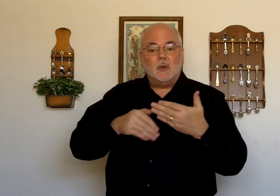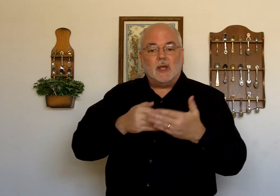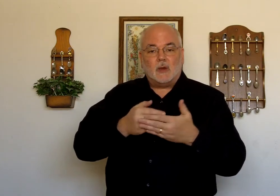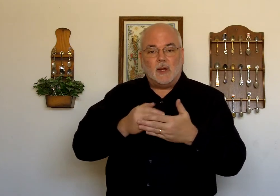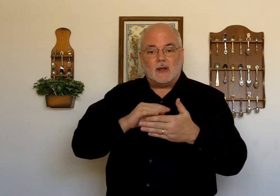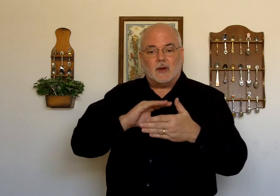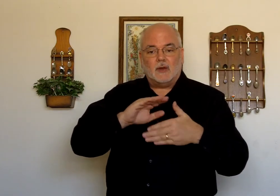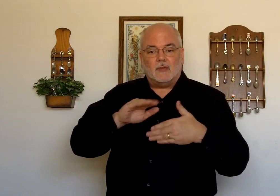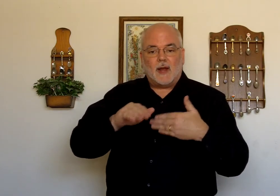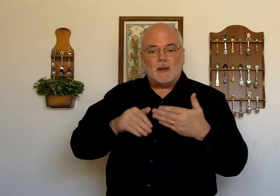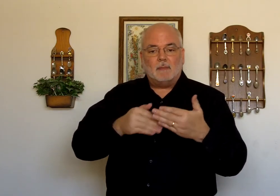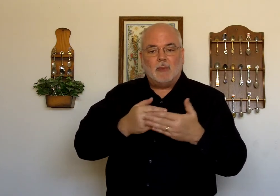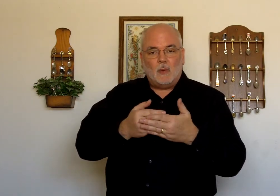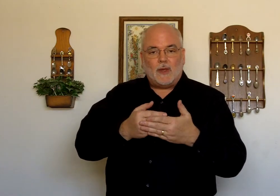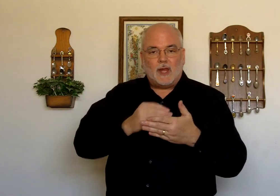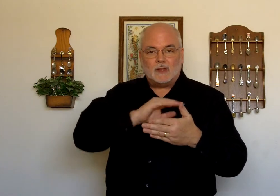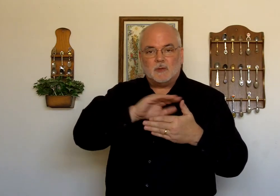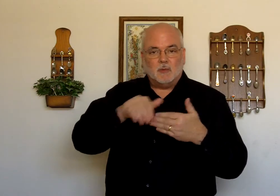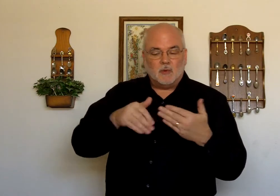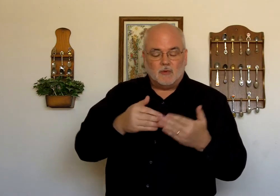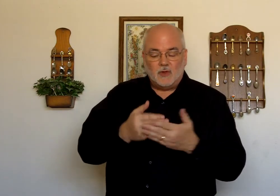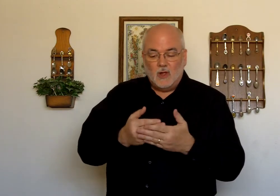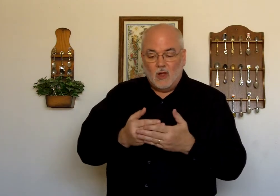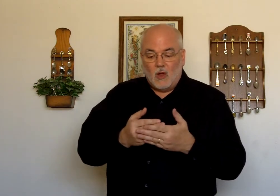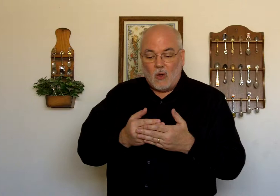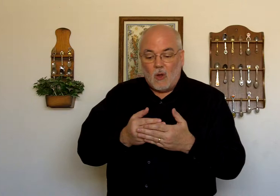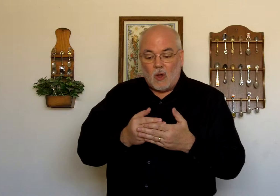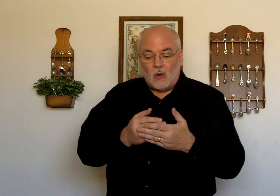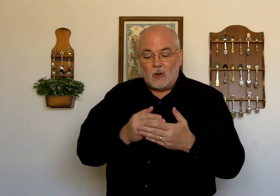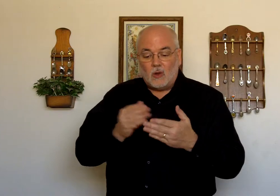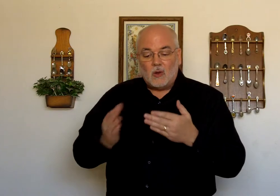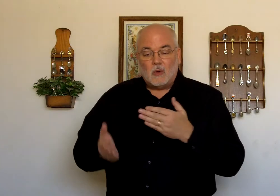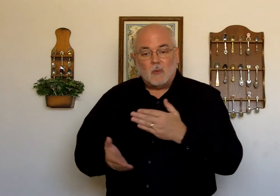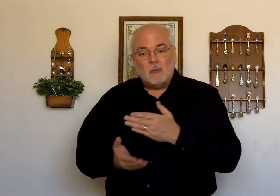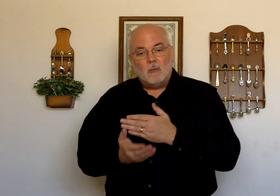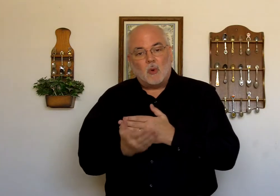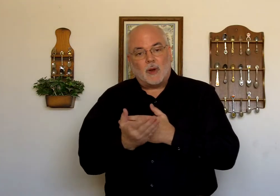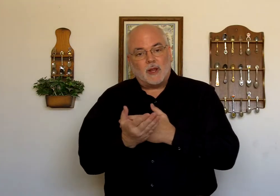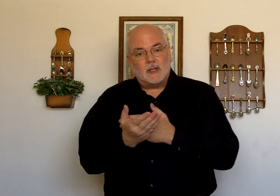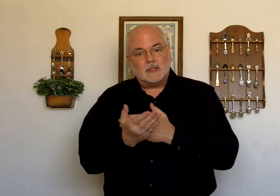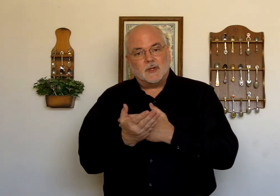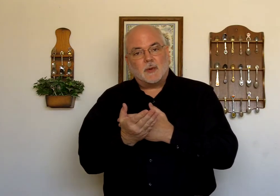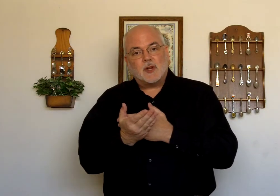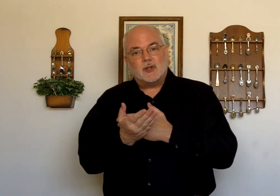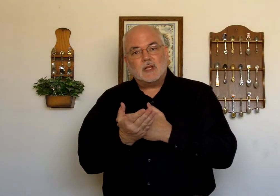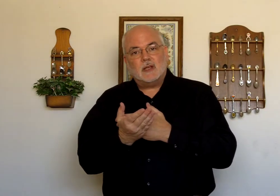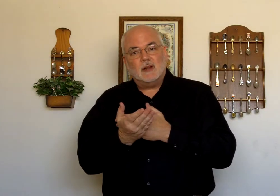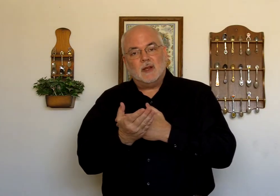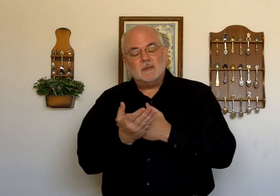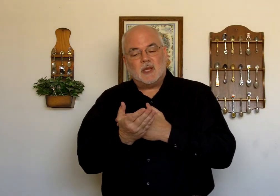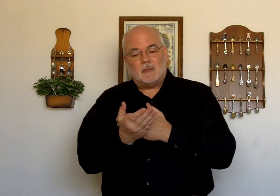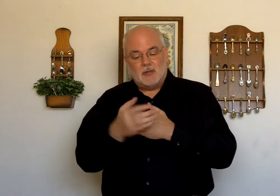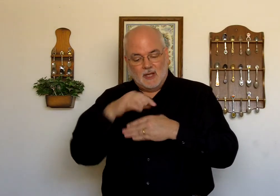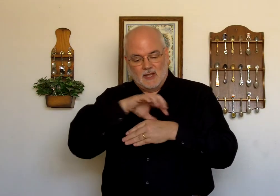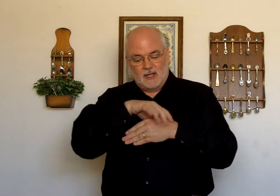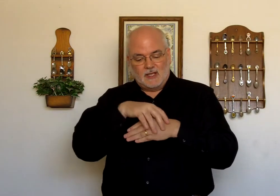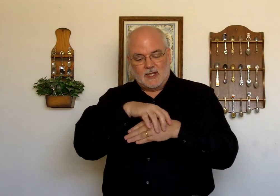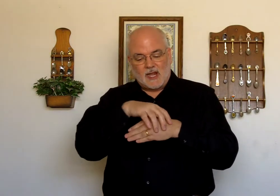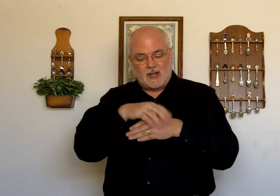doing it quicker. You'll find that both hands move. All. Morning. is the direction the sun comes up. This is kind of